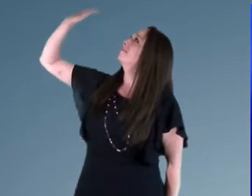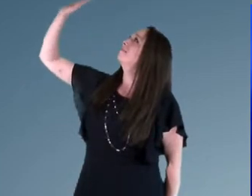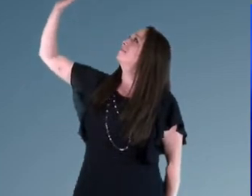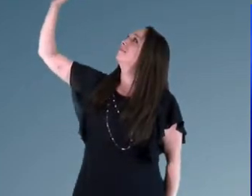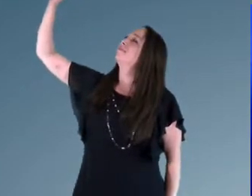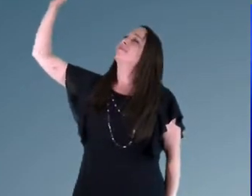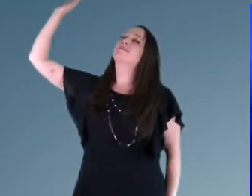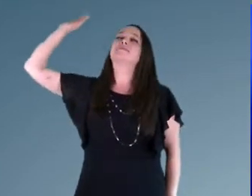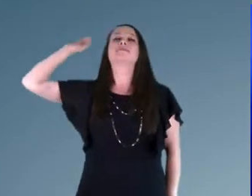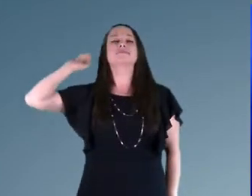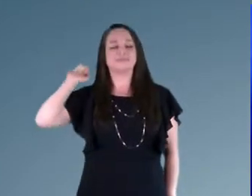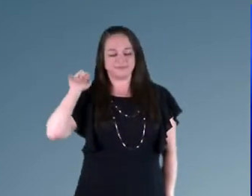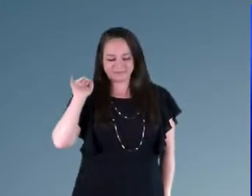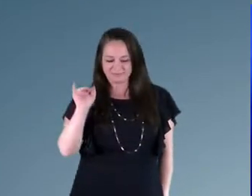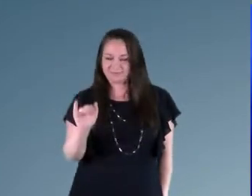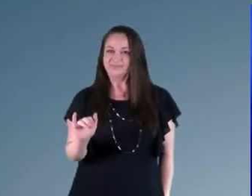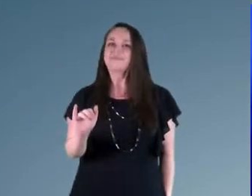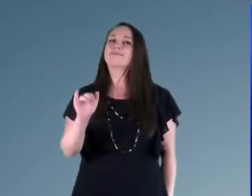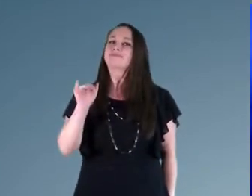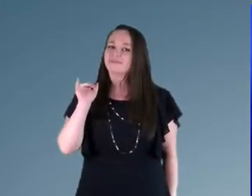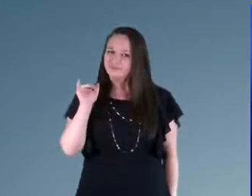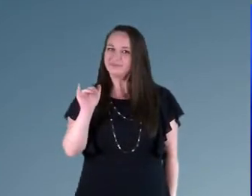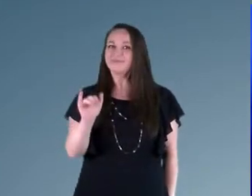God, yes I am.